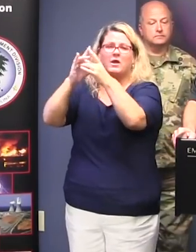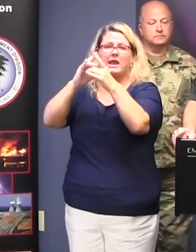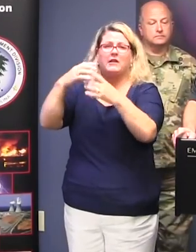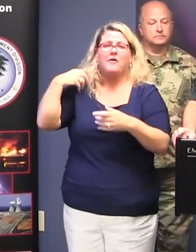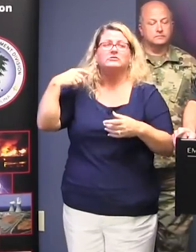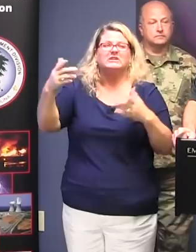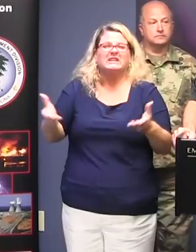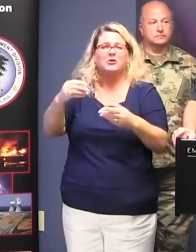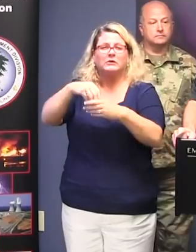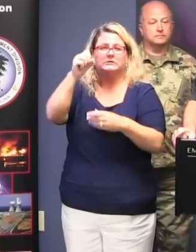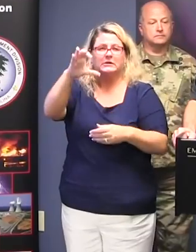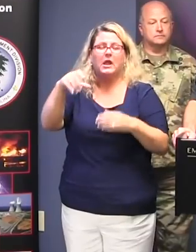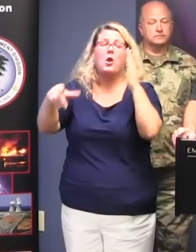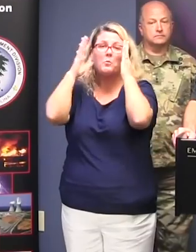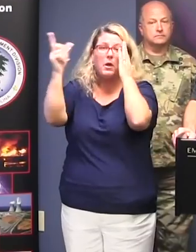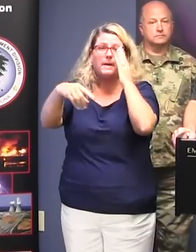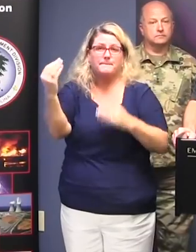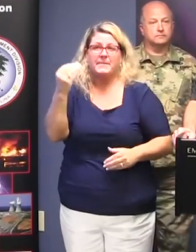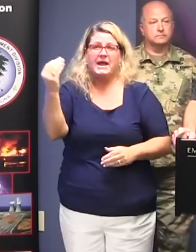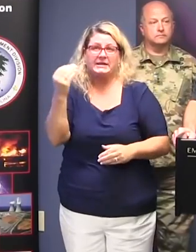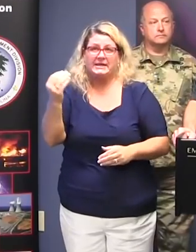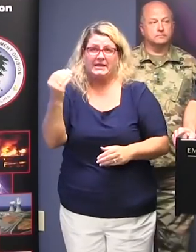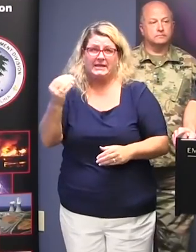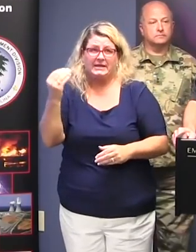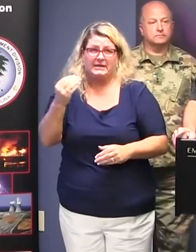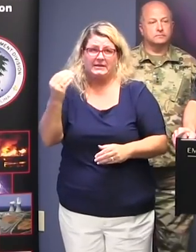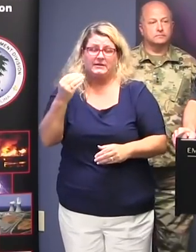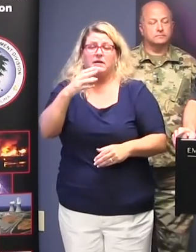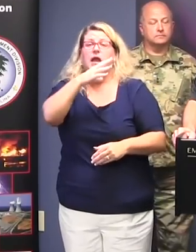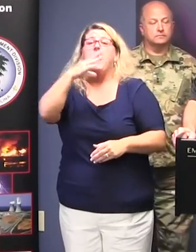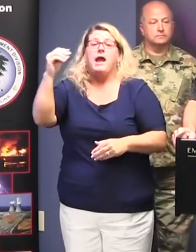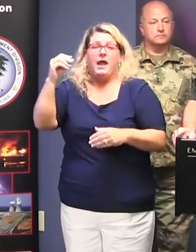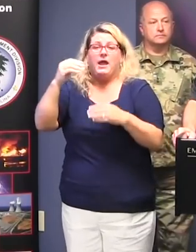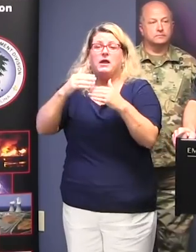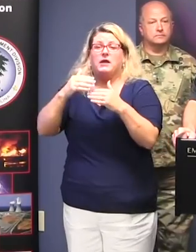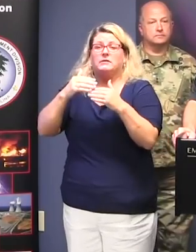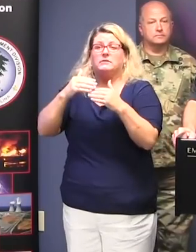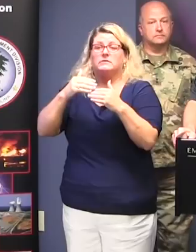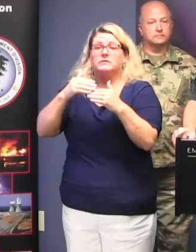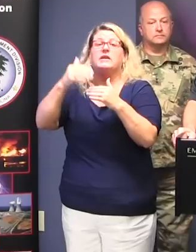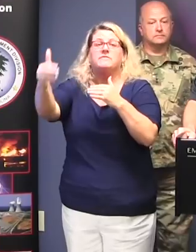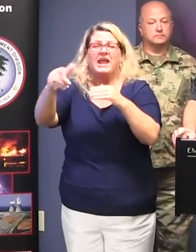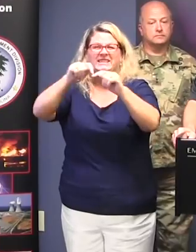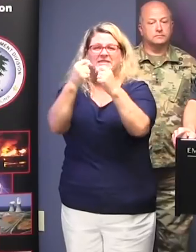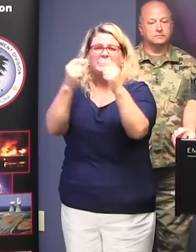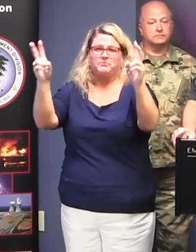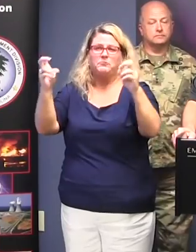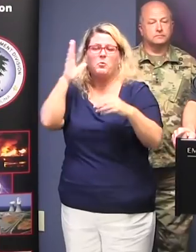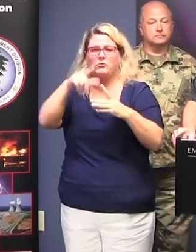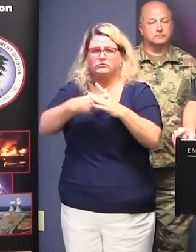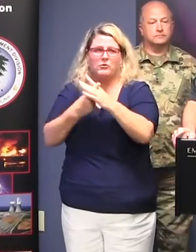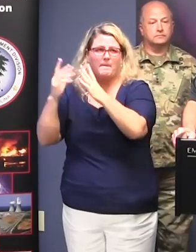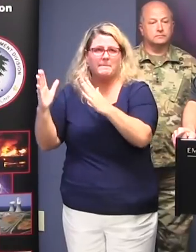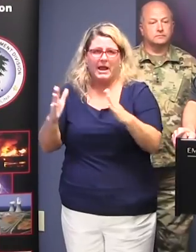once they arrive here in South Carolina, will be here Monday, also with an advanced team to start the planning process should we